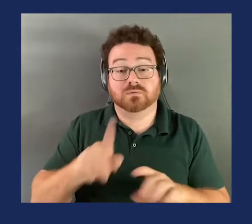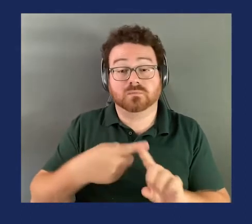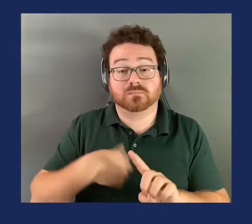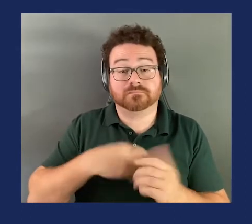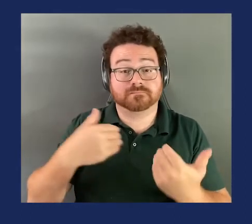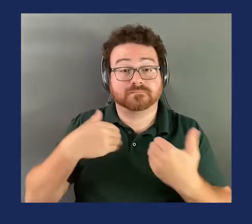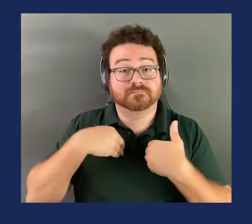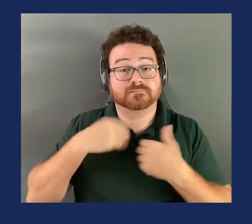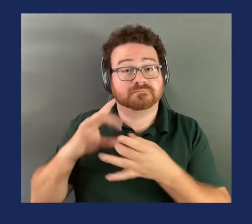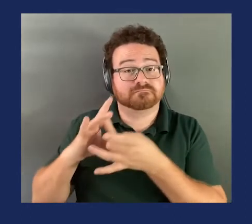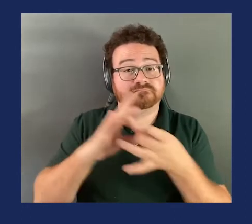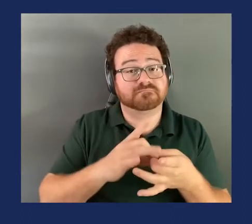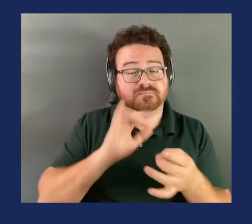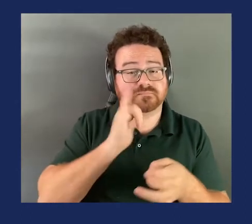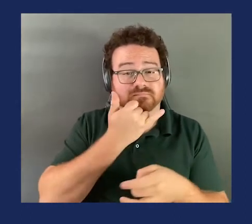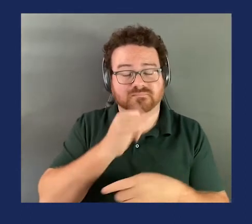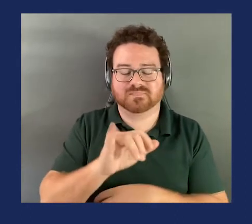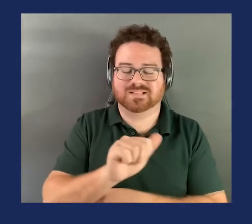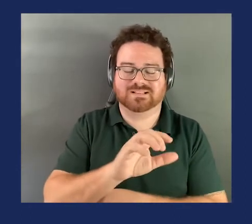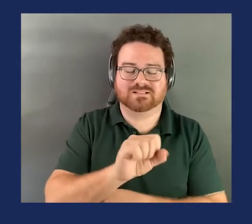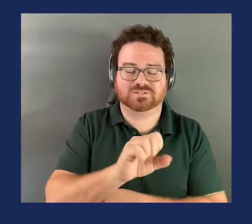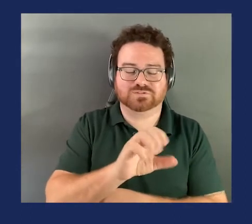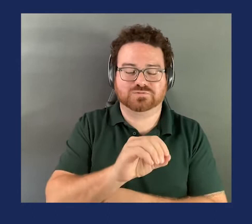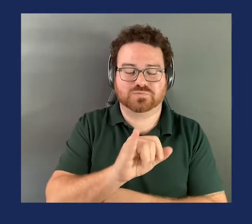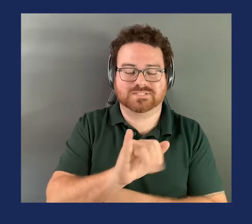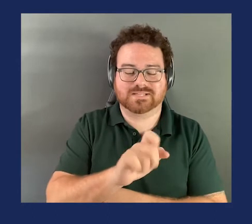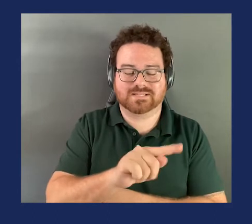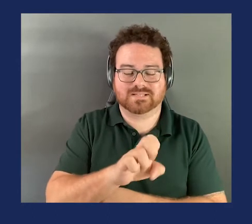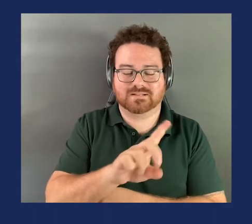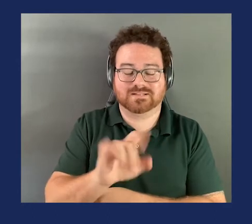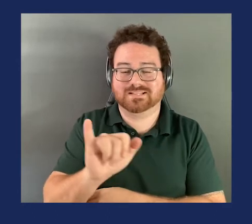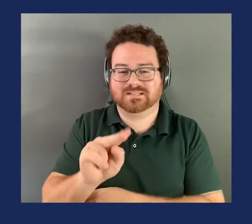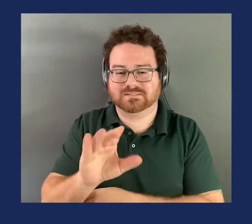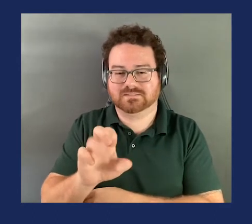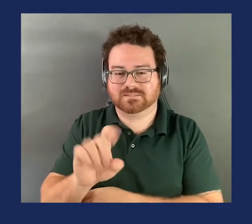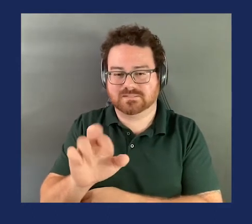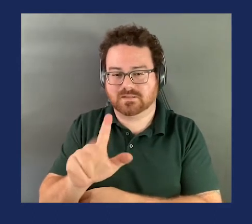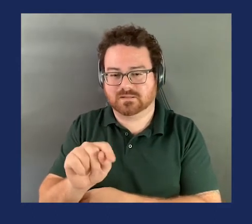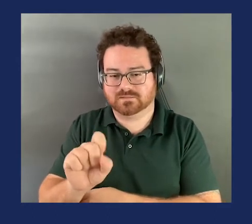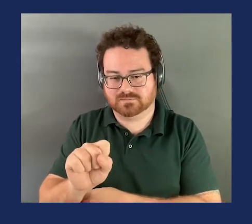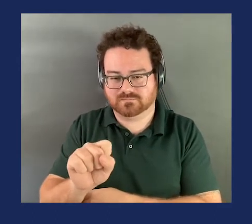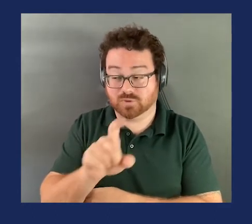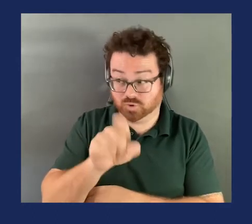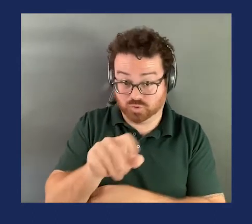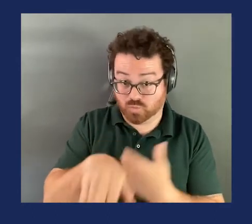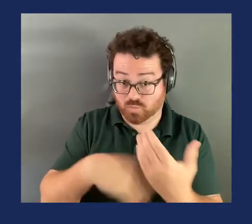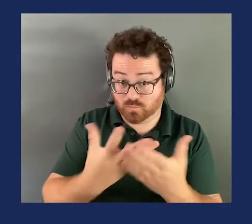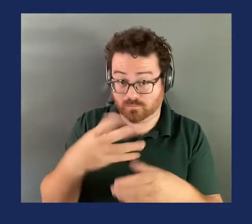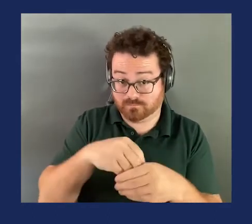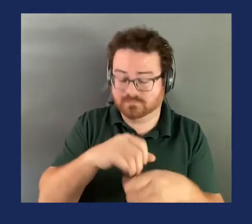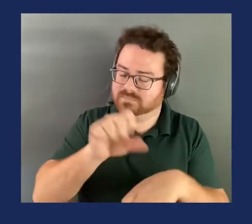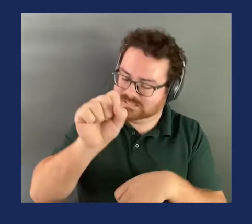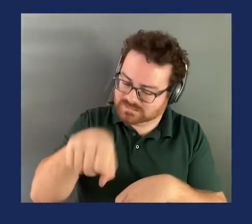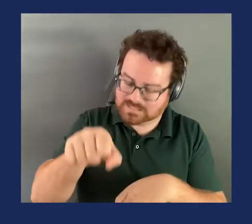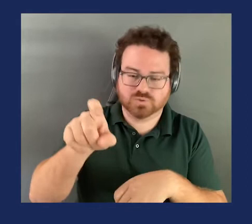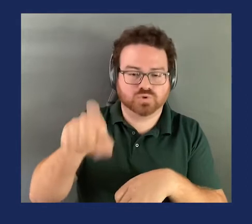incidents, the importance to me is, should they all be included? Yes, we should analyze every single one of them. But to the extent that